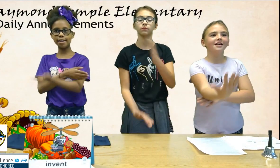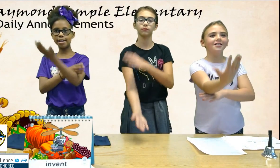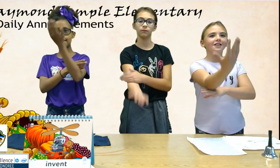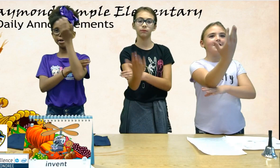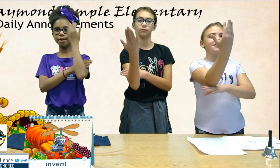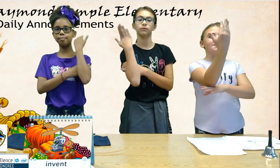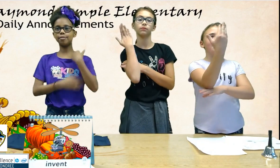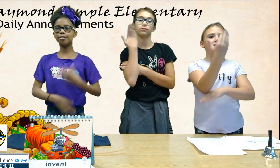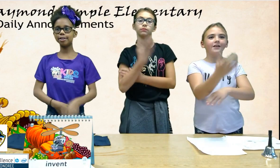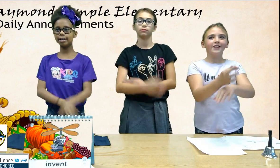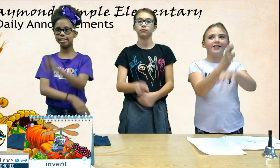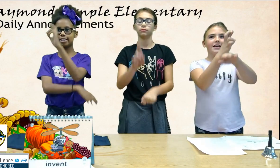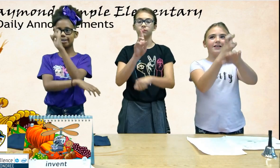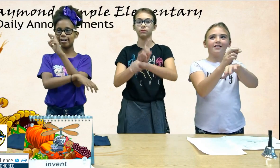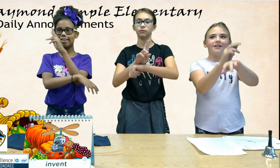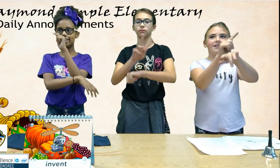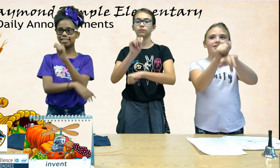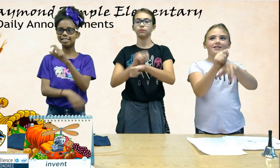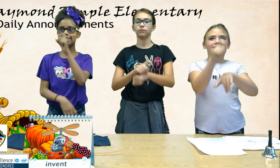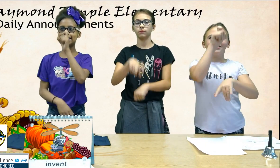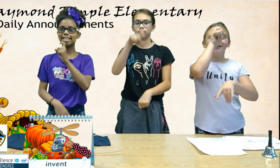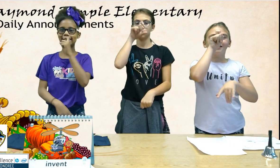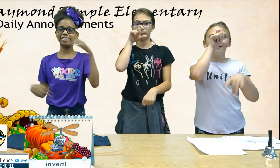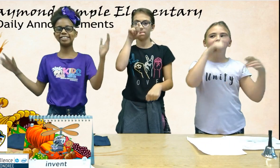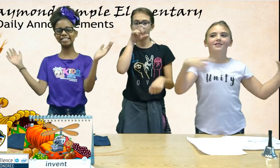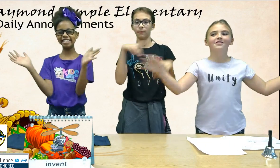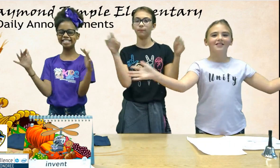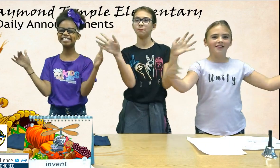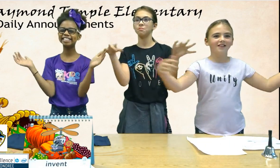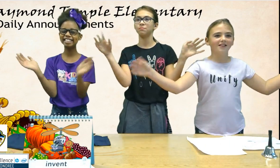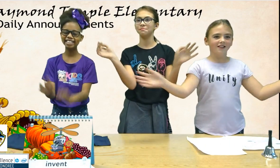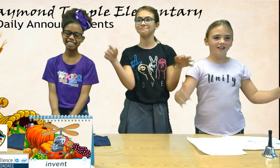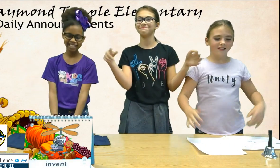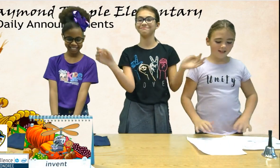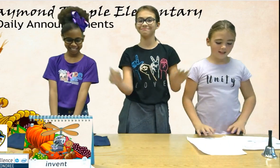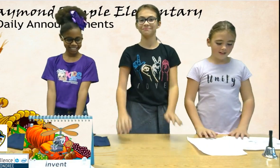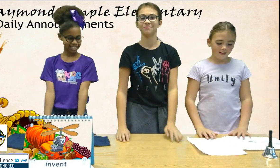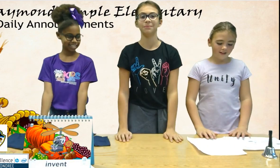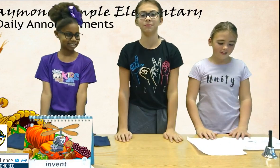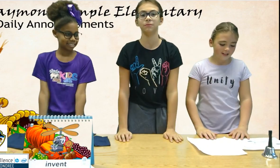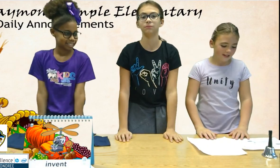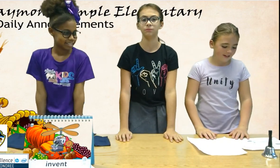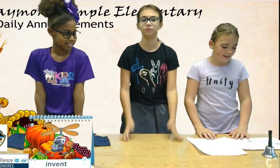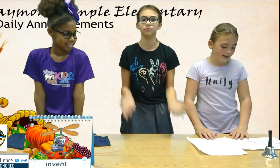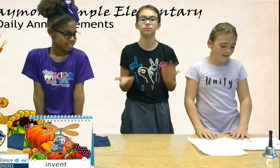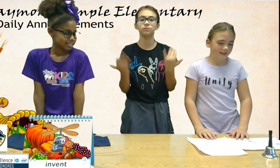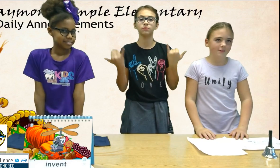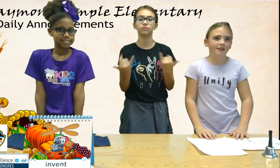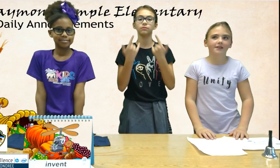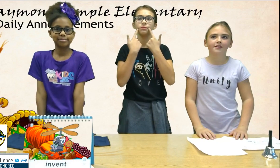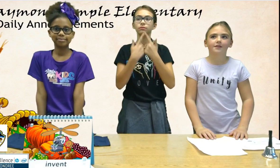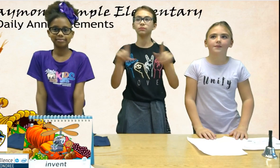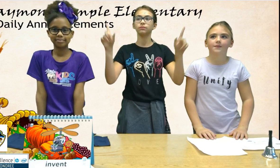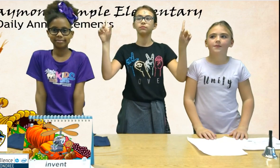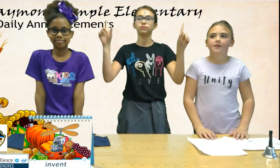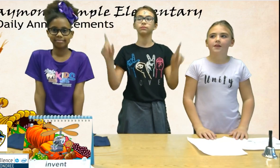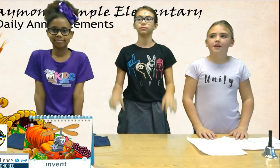Good morning, RT Eagles. Here are today's announcements.